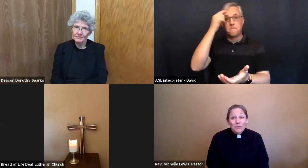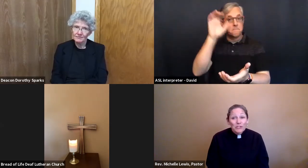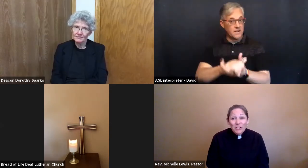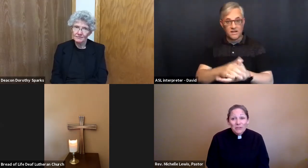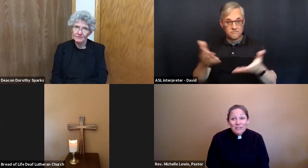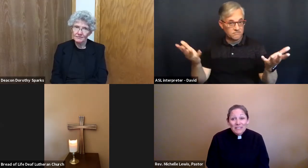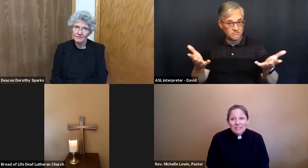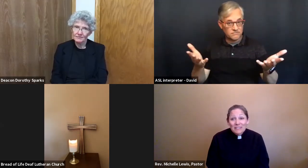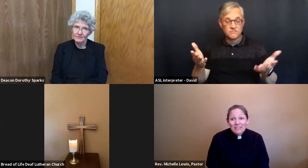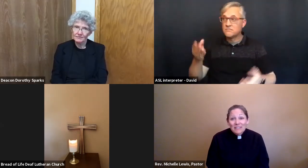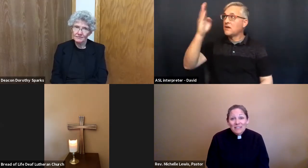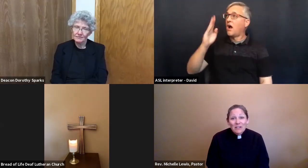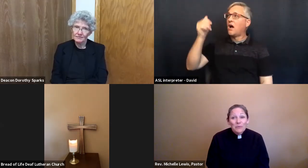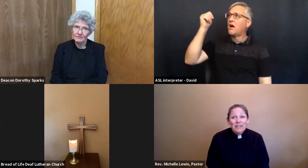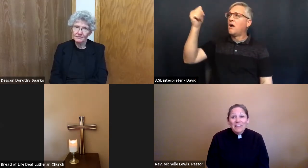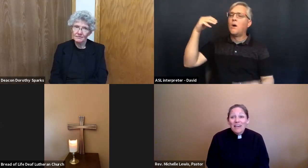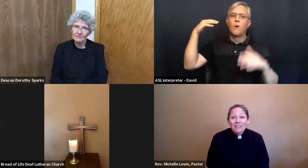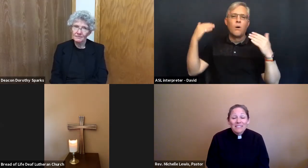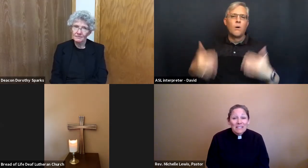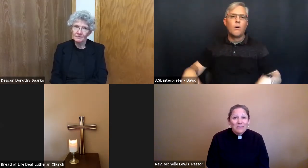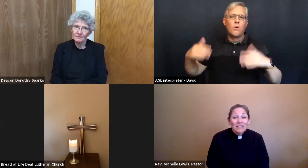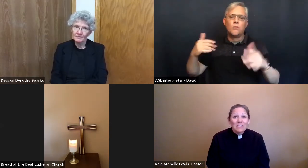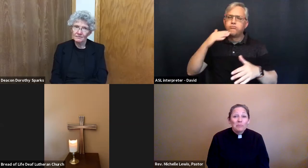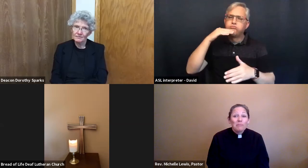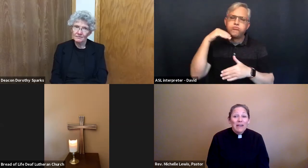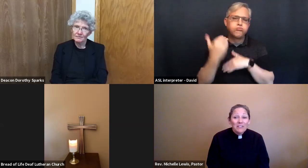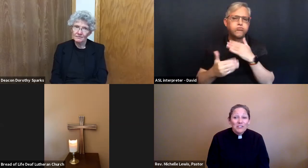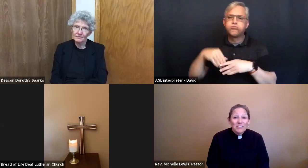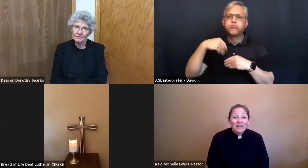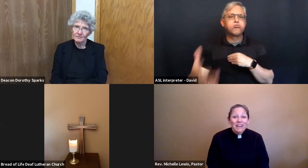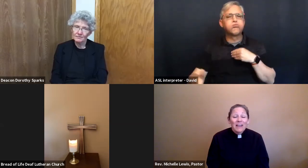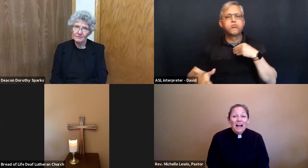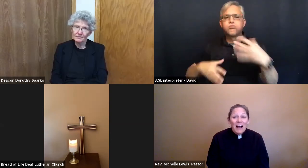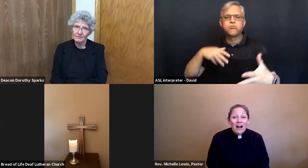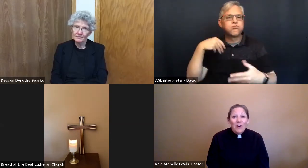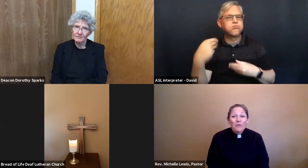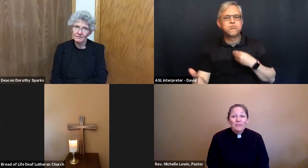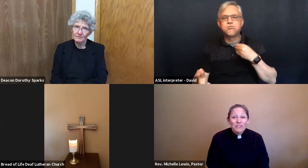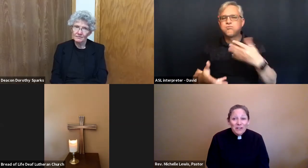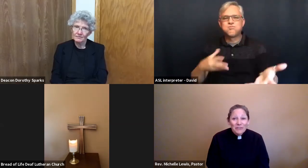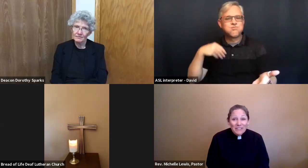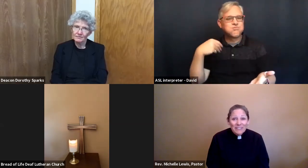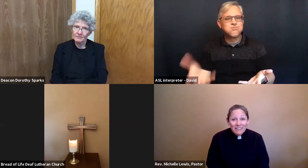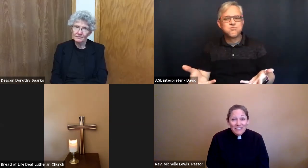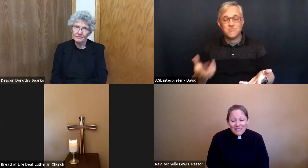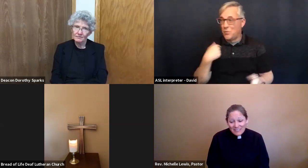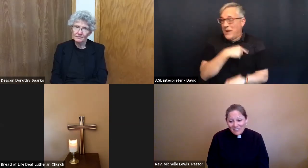generous we can't even imagine how generous God is